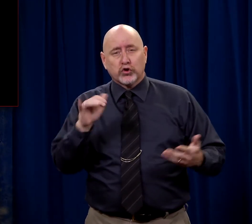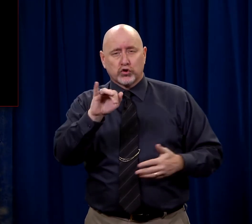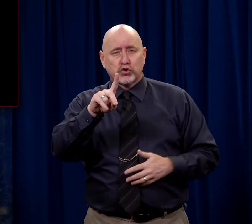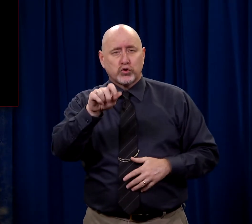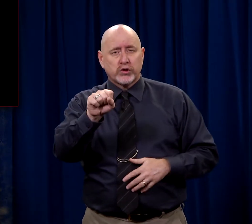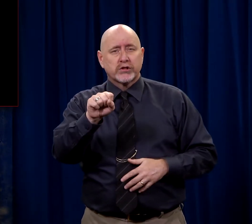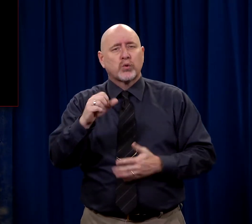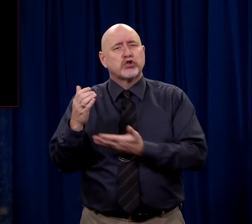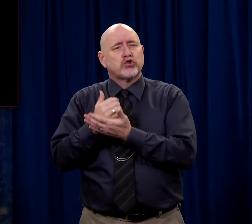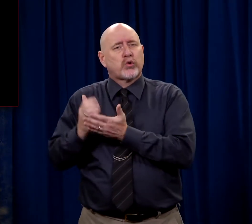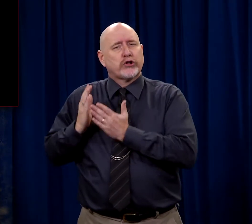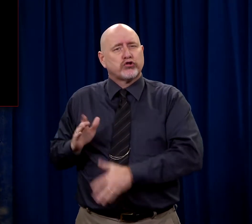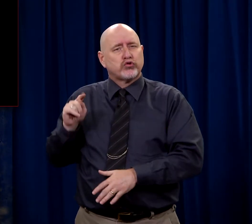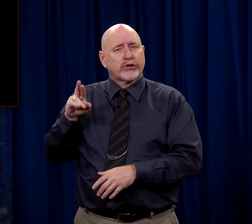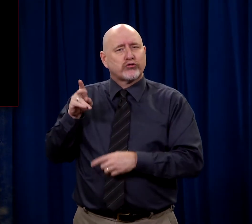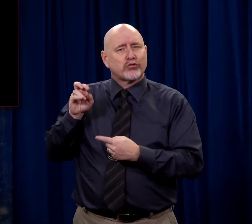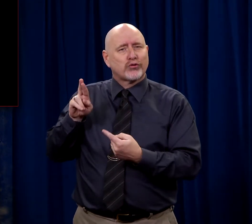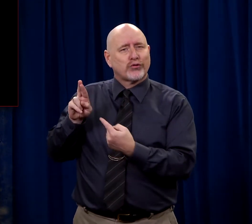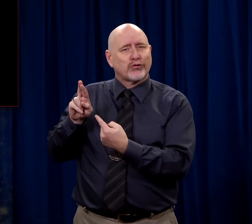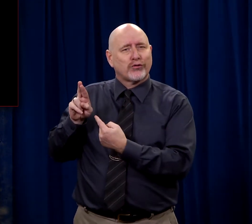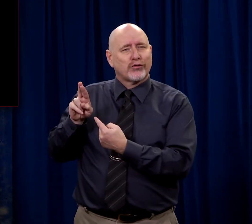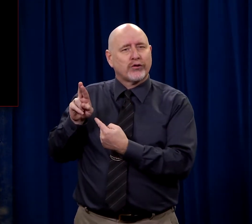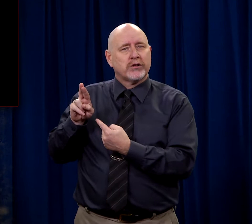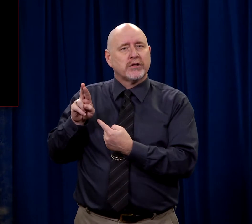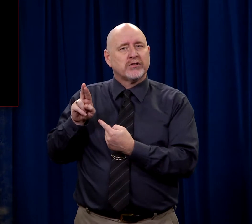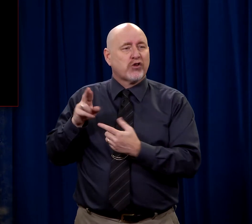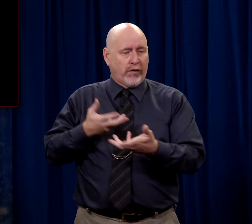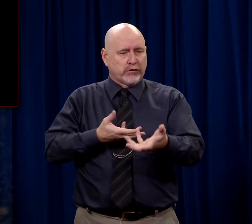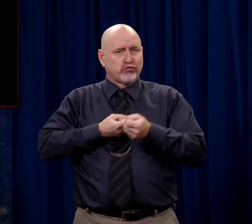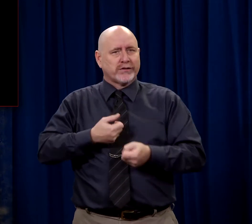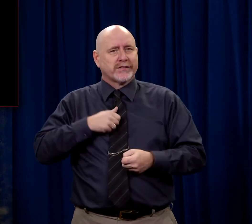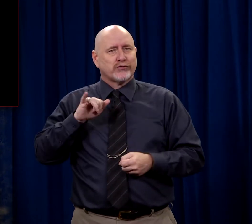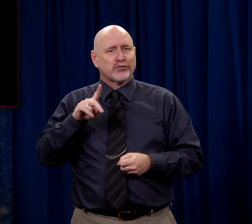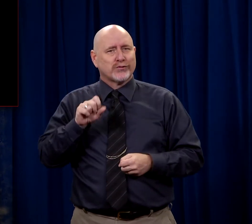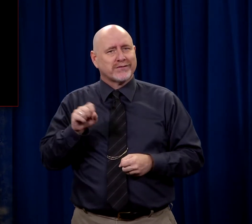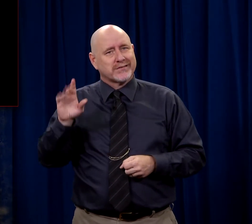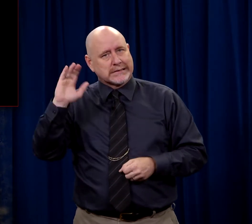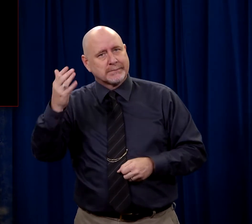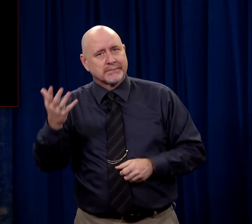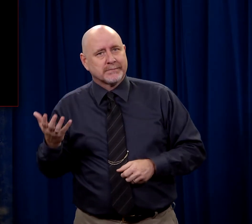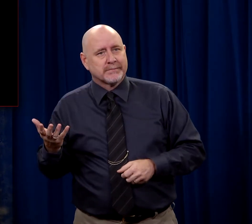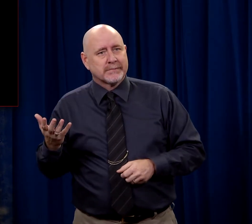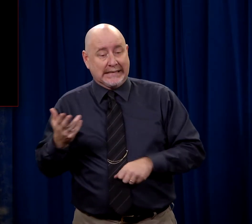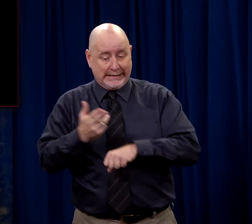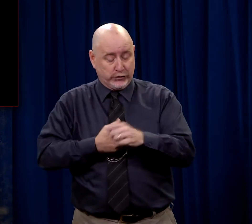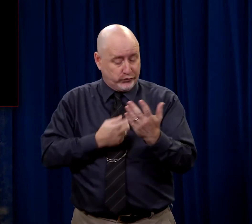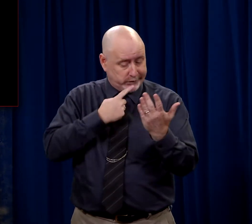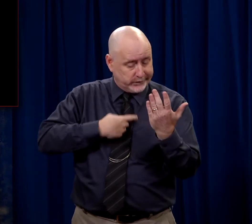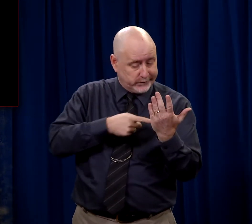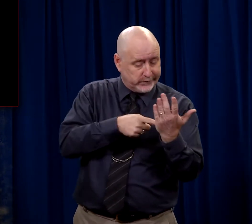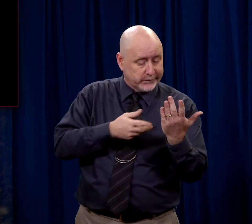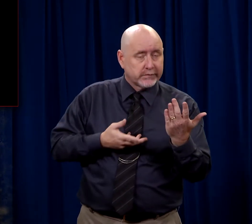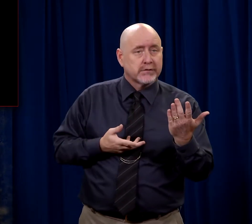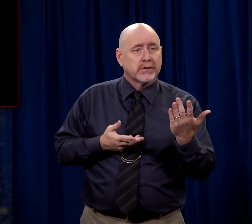Judas was the treasurer of the group indicating they must have trusted him. And history says that